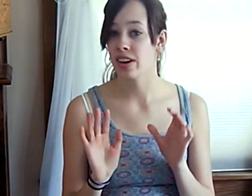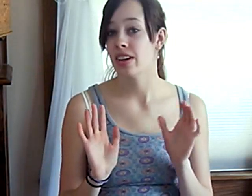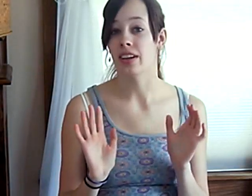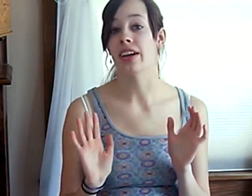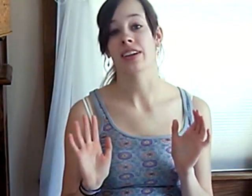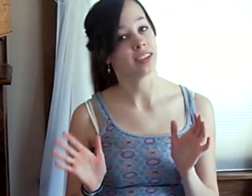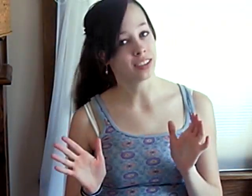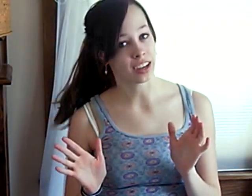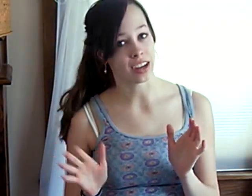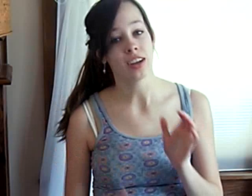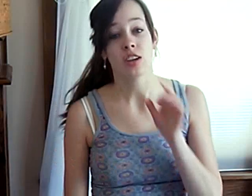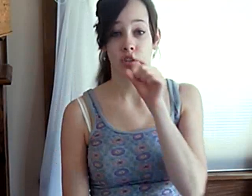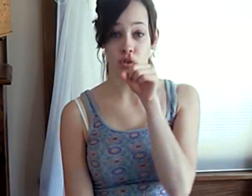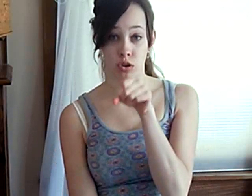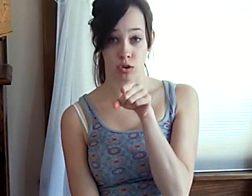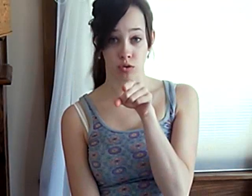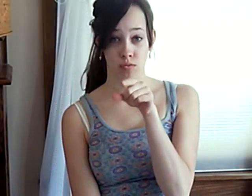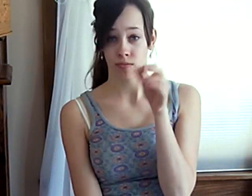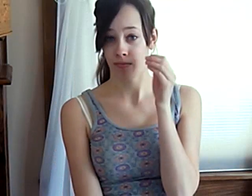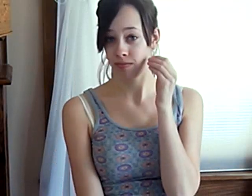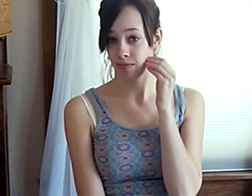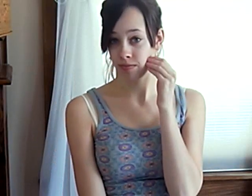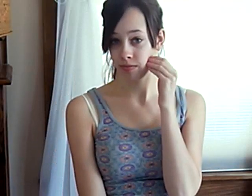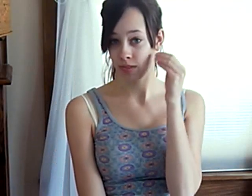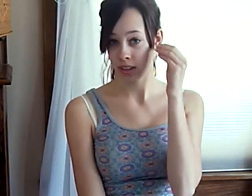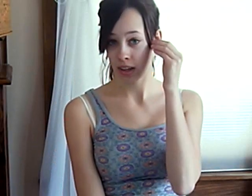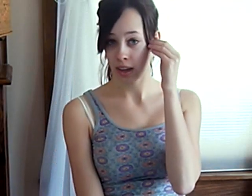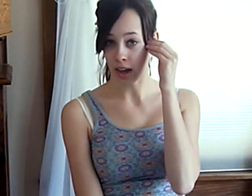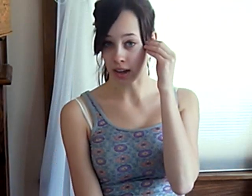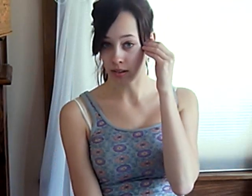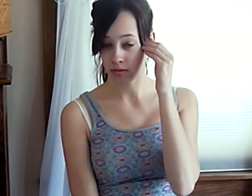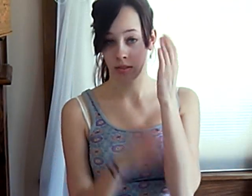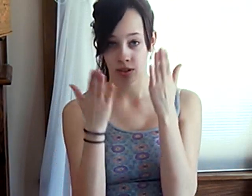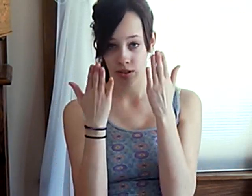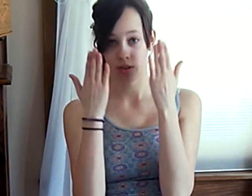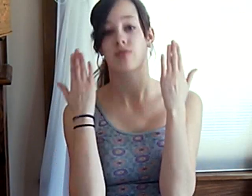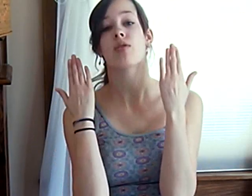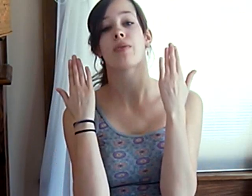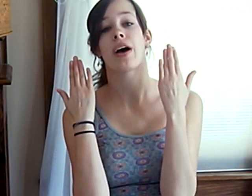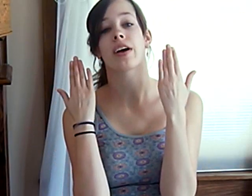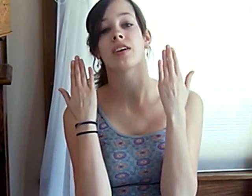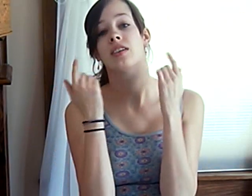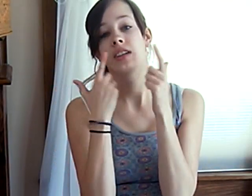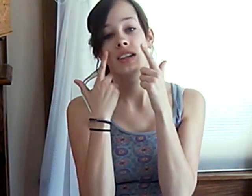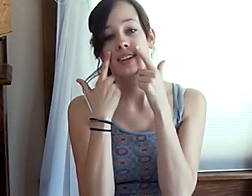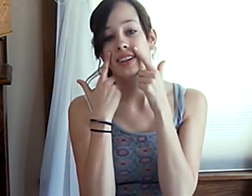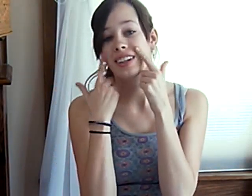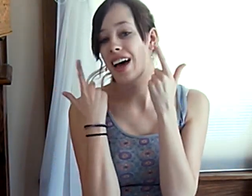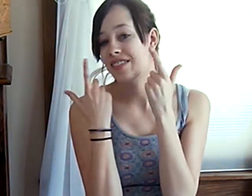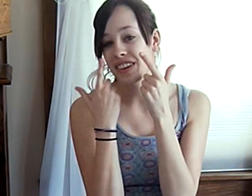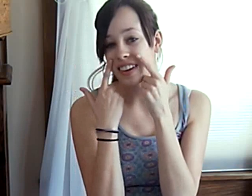like a little kid. So, you head, throw back, laughing,